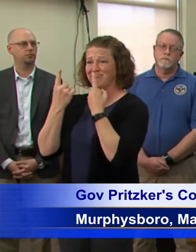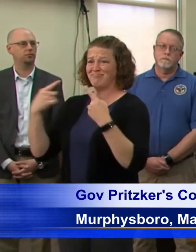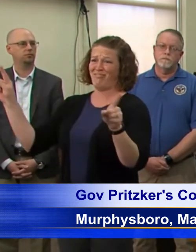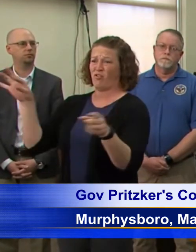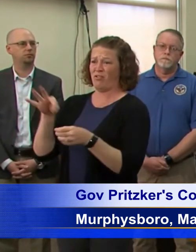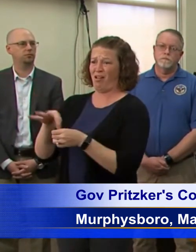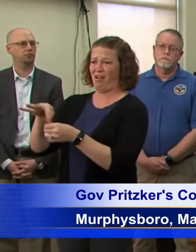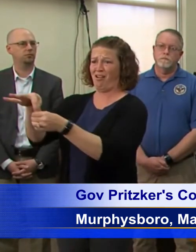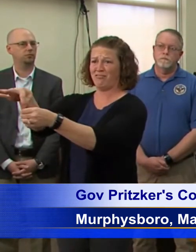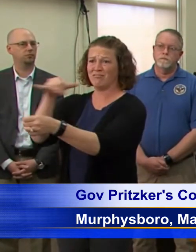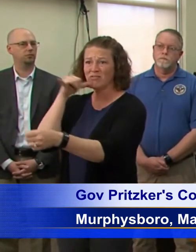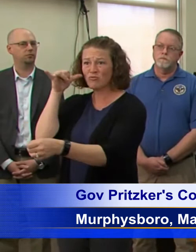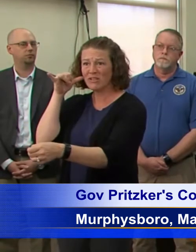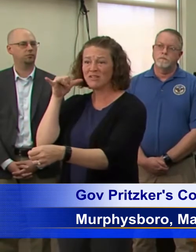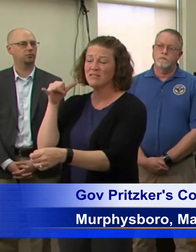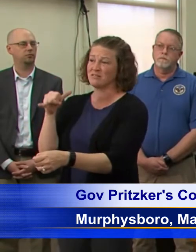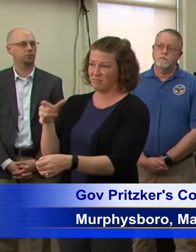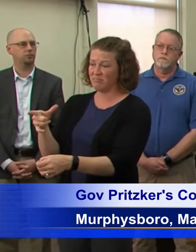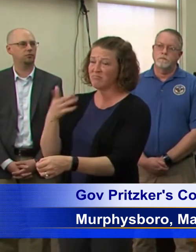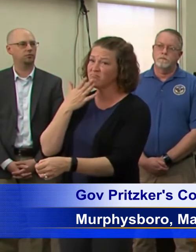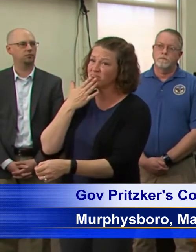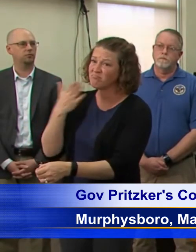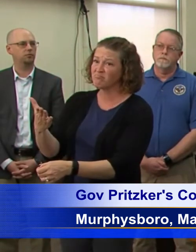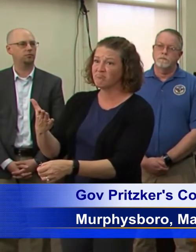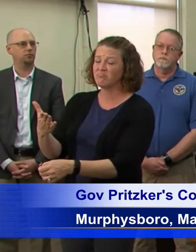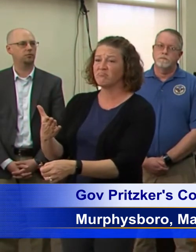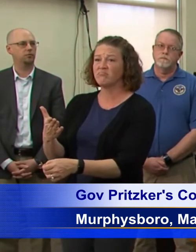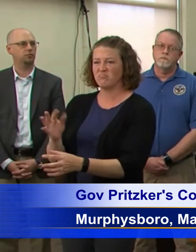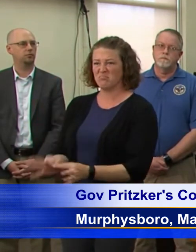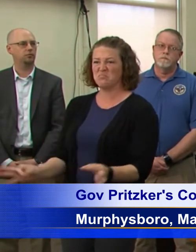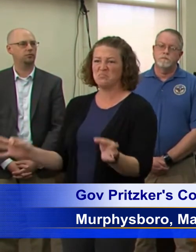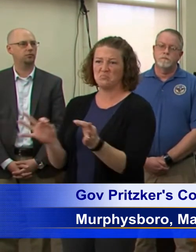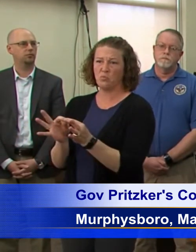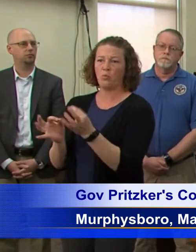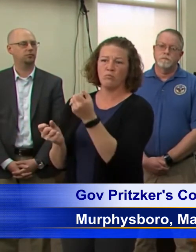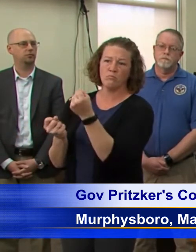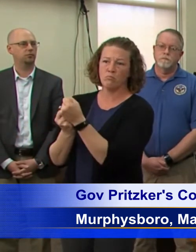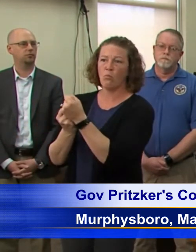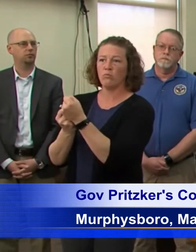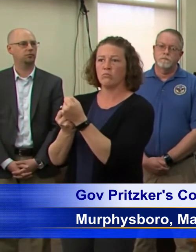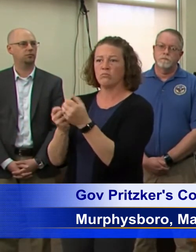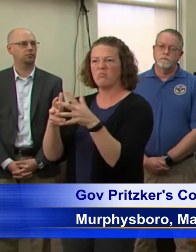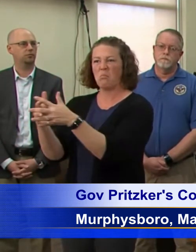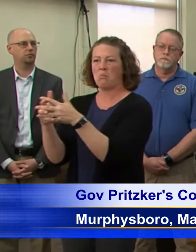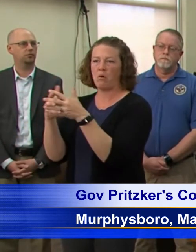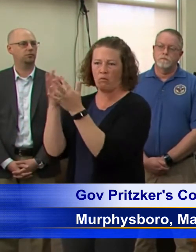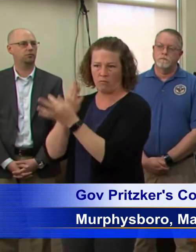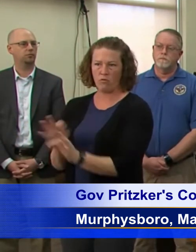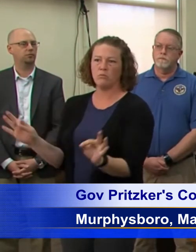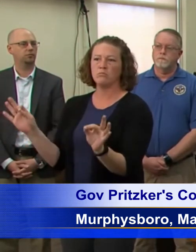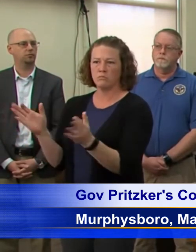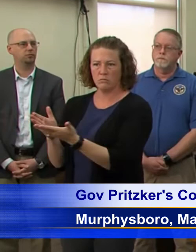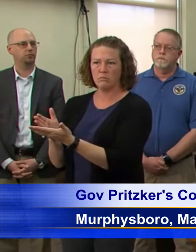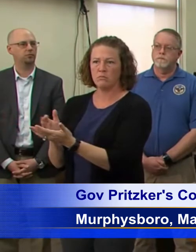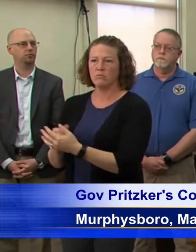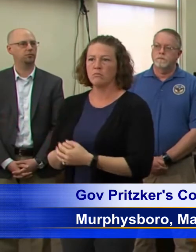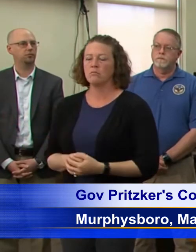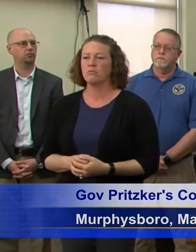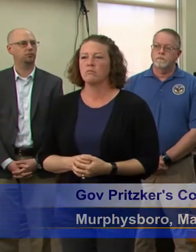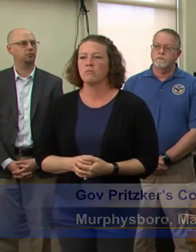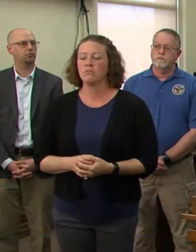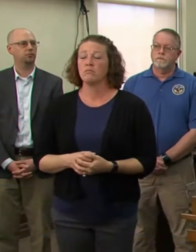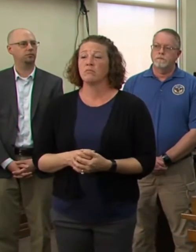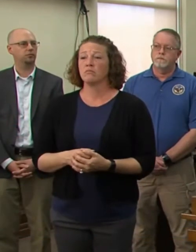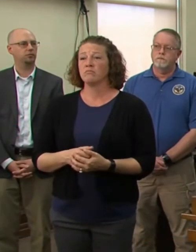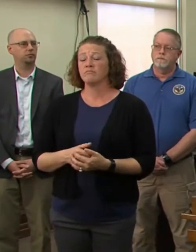challenging but it is important that we continue to hold up our American ideals through these times. In closing, I just want to remind everyone that we are